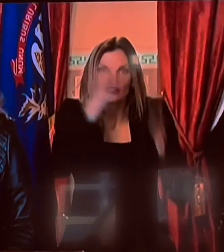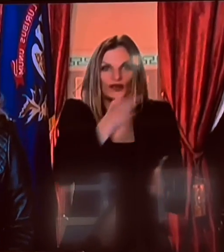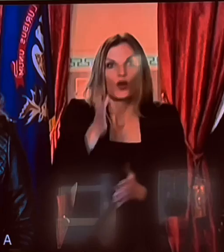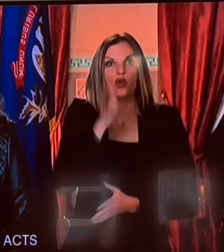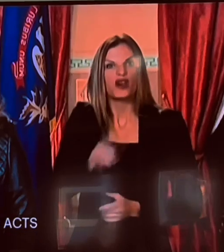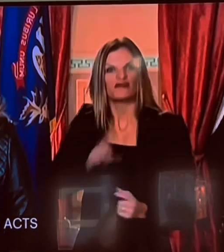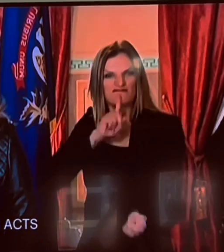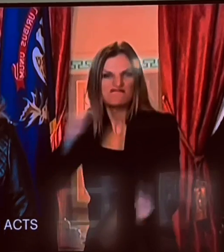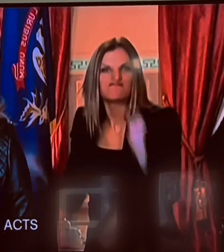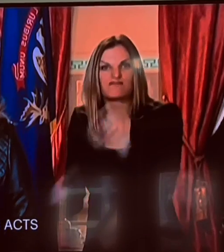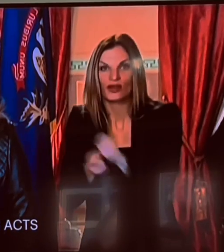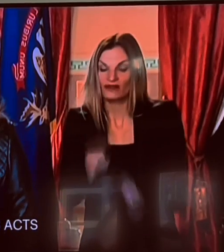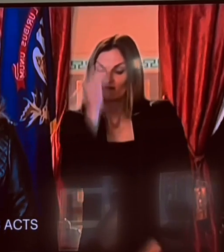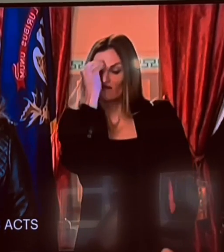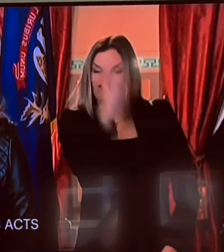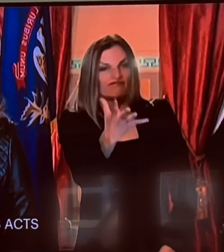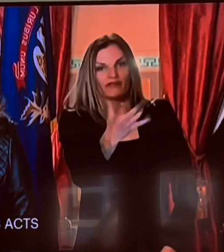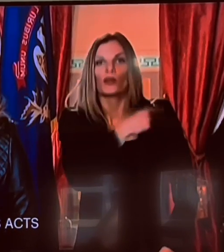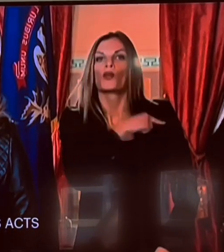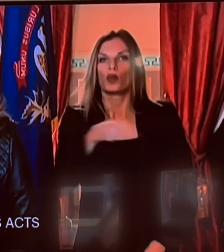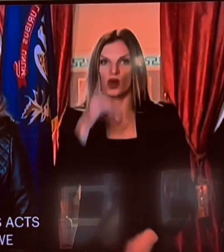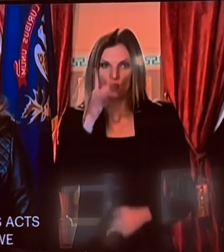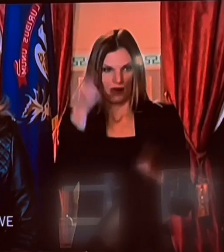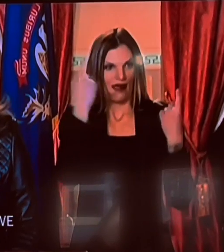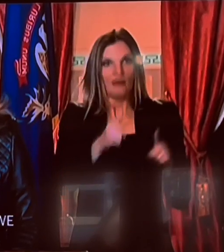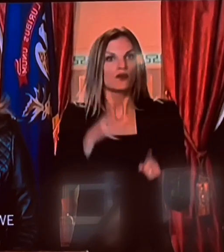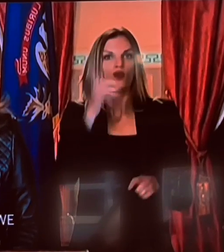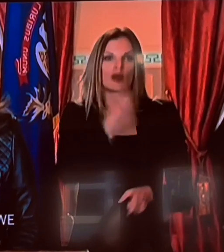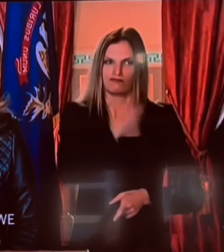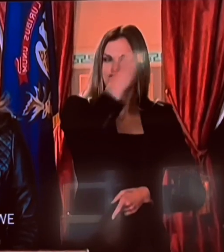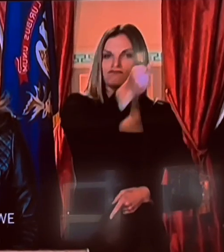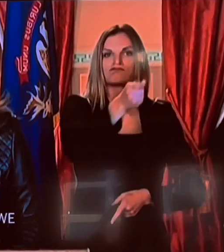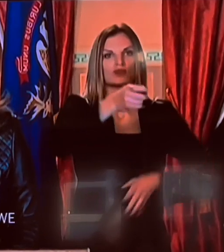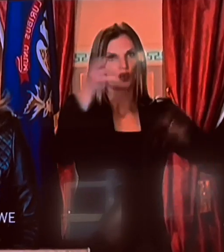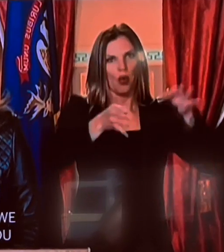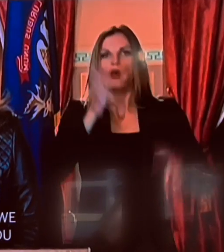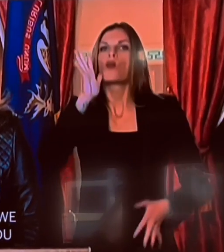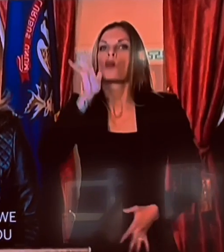you, we will hold you accountable, and we will bring you to justice.